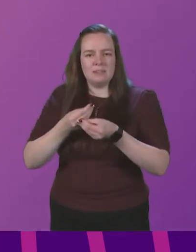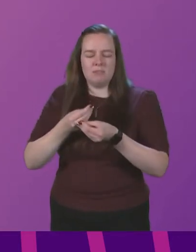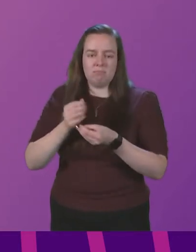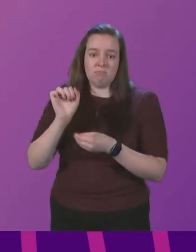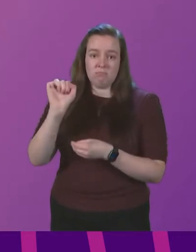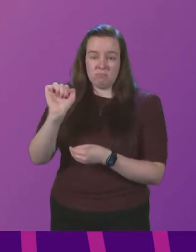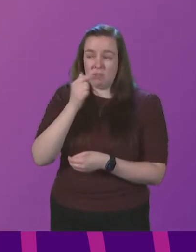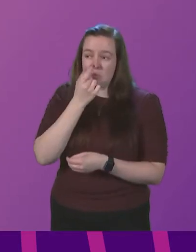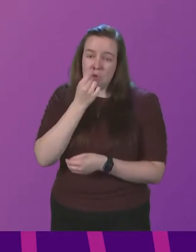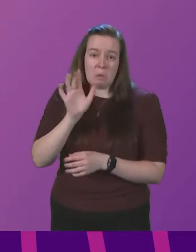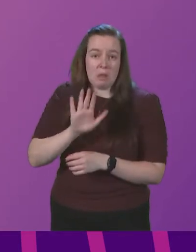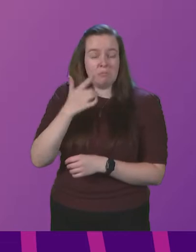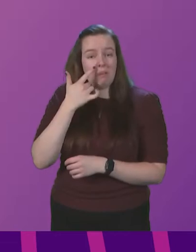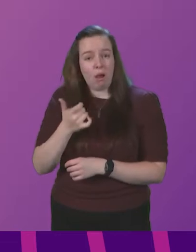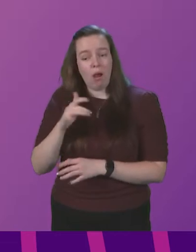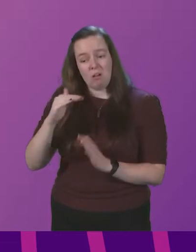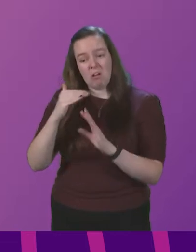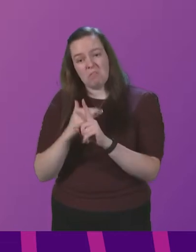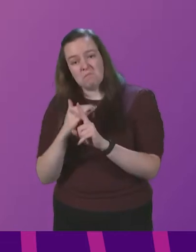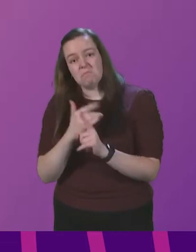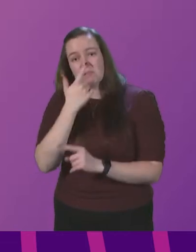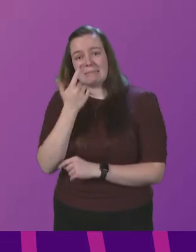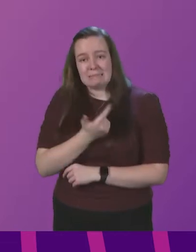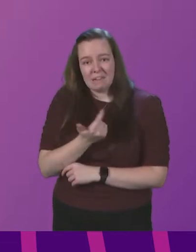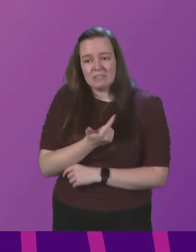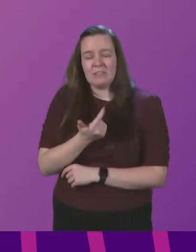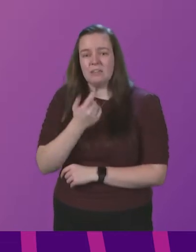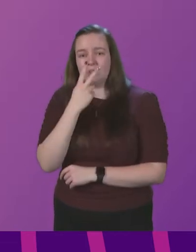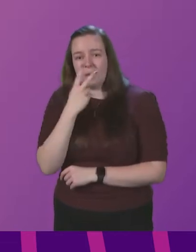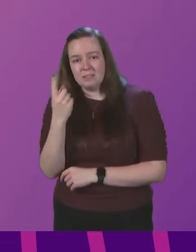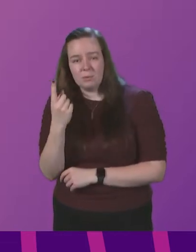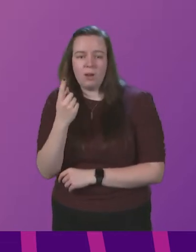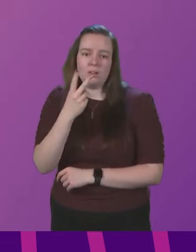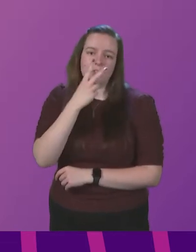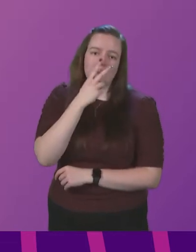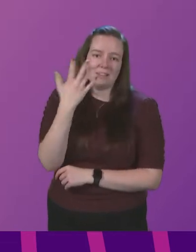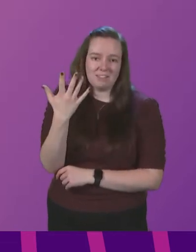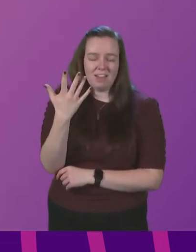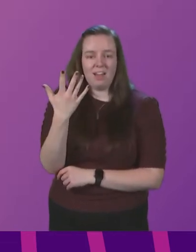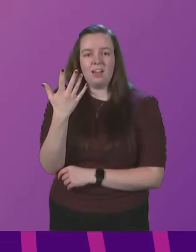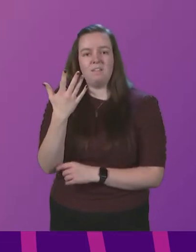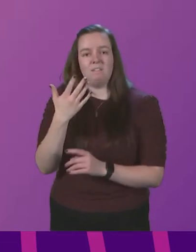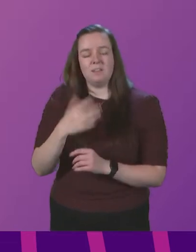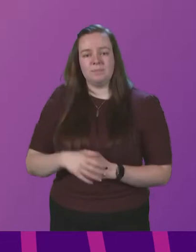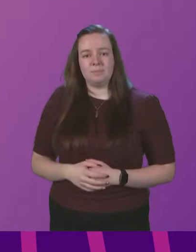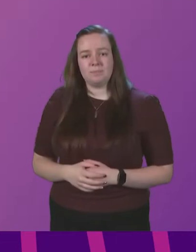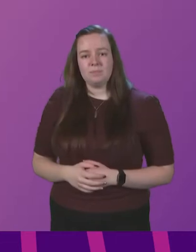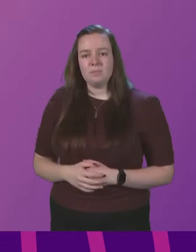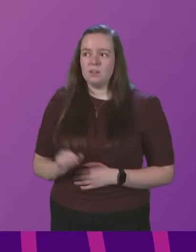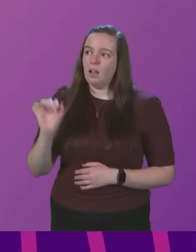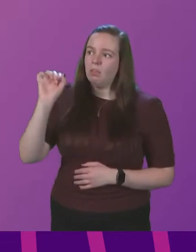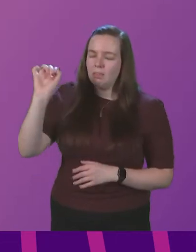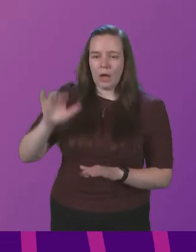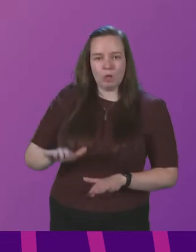probably have been younger, 17, 21, 25. They grew